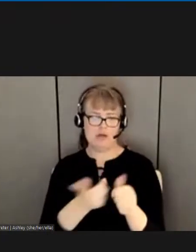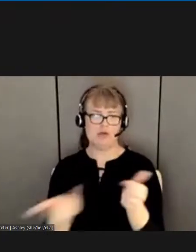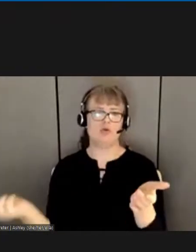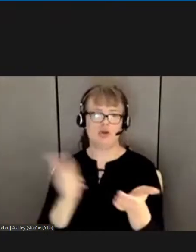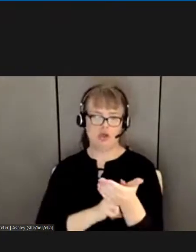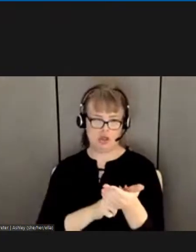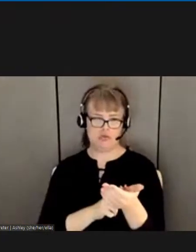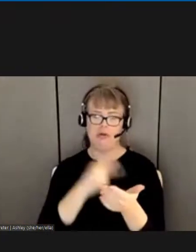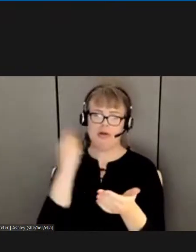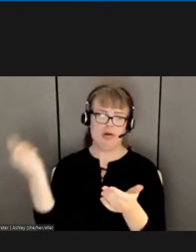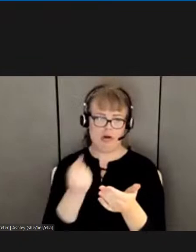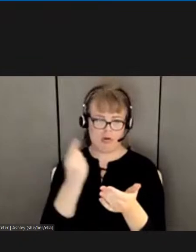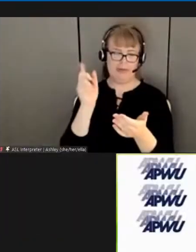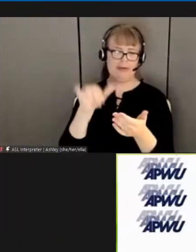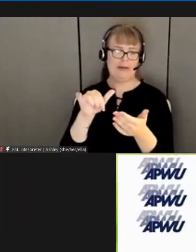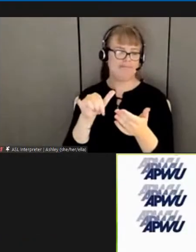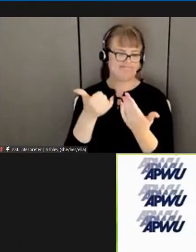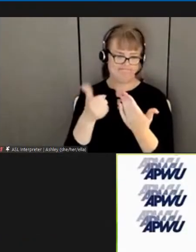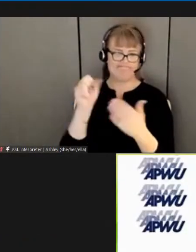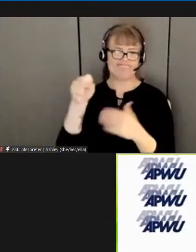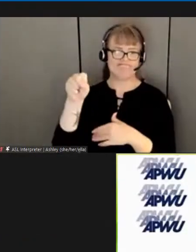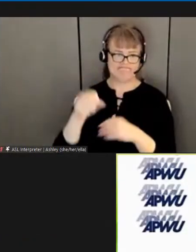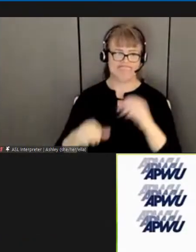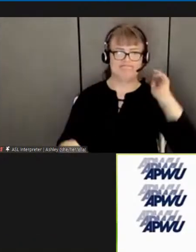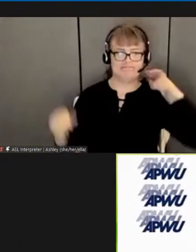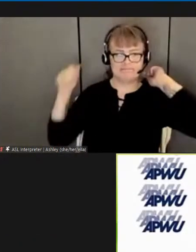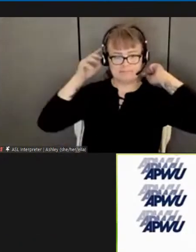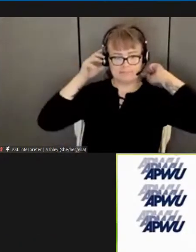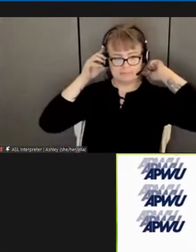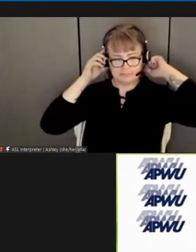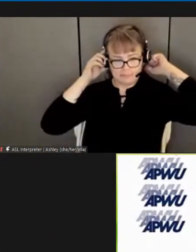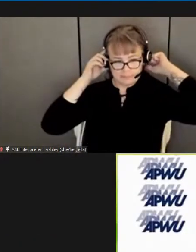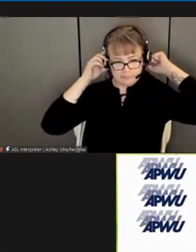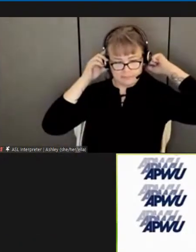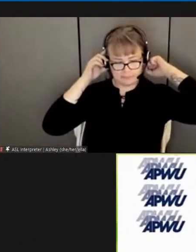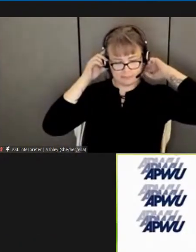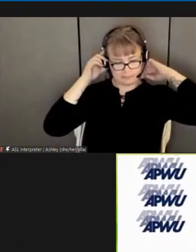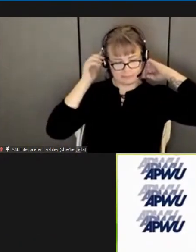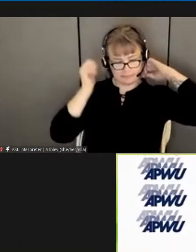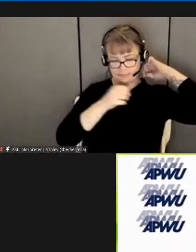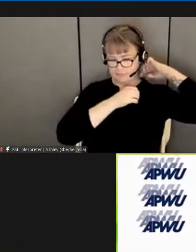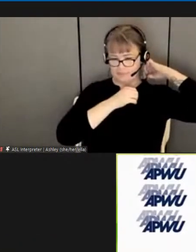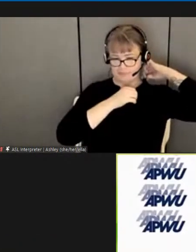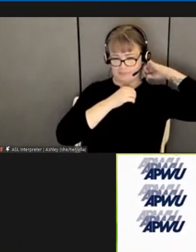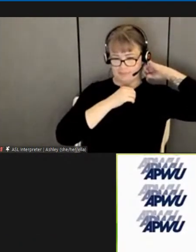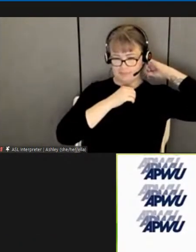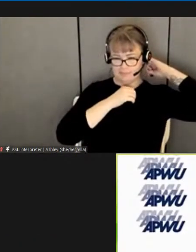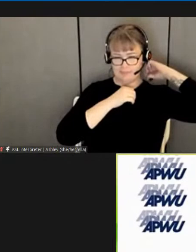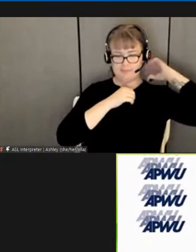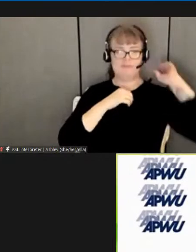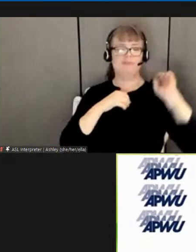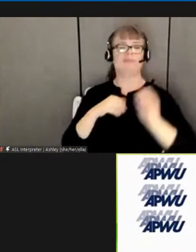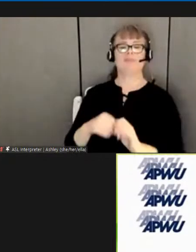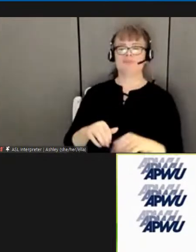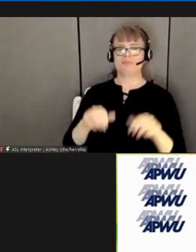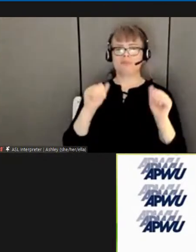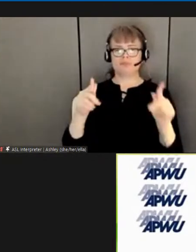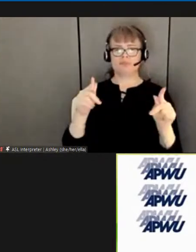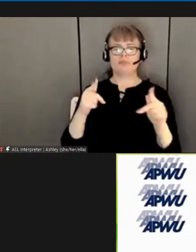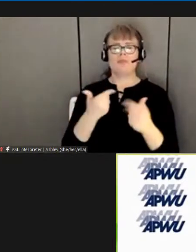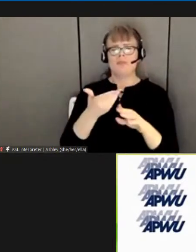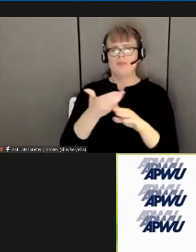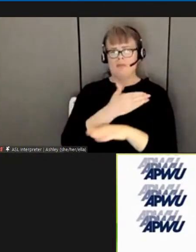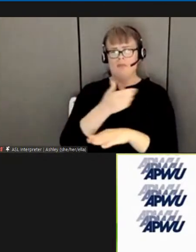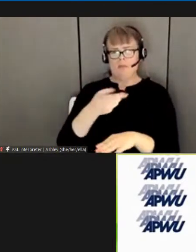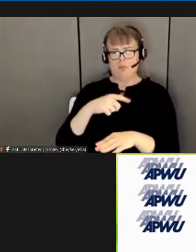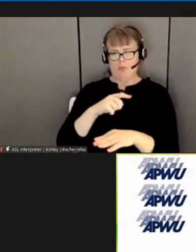thank you vance before we go to thank you before we go to poll question number one i